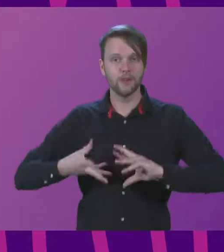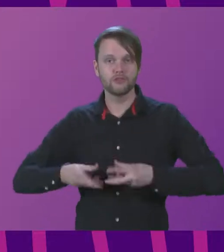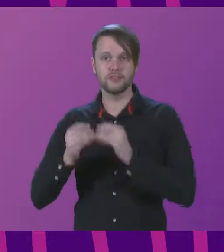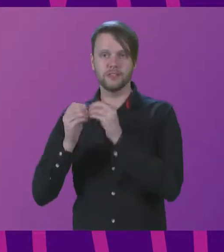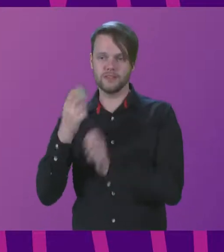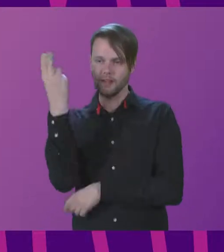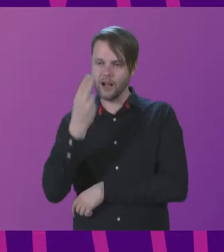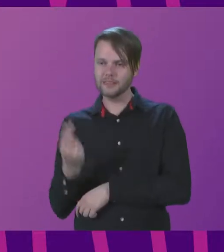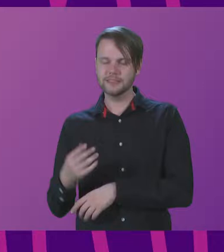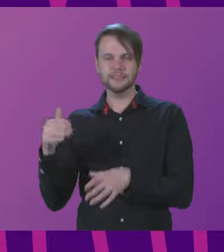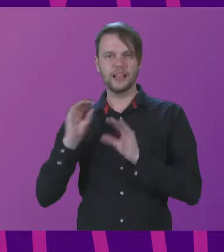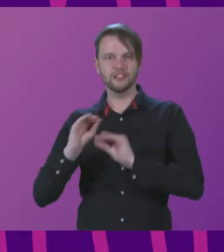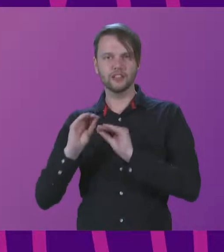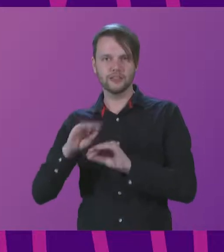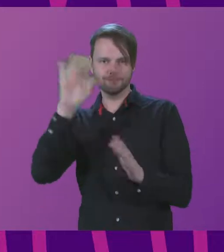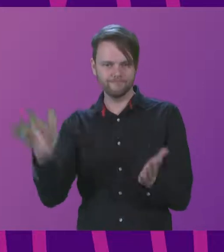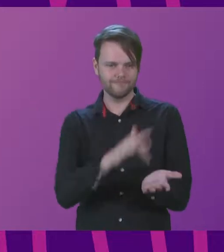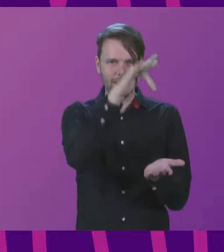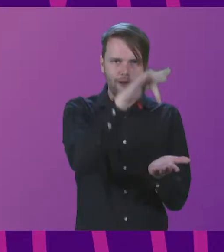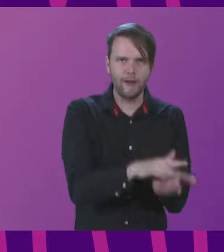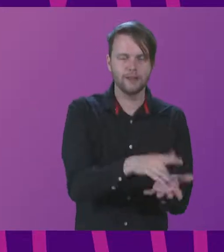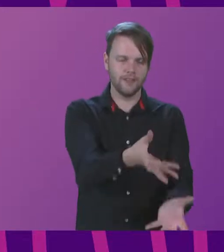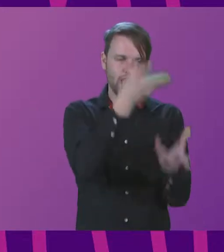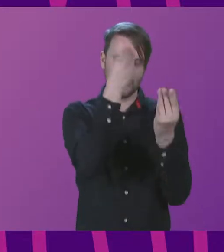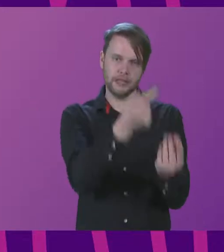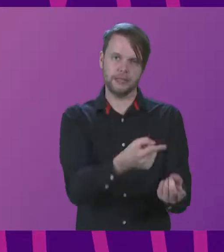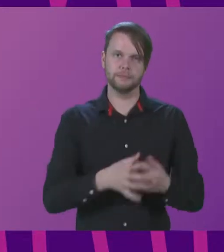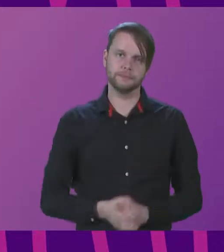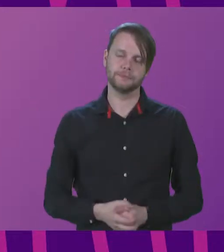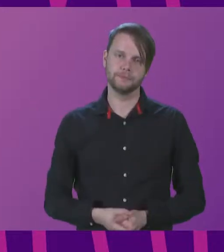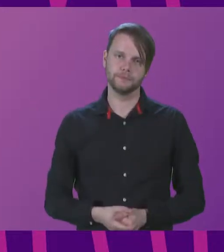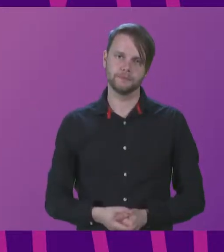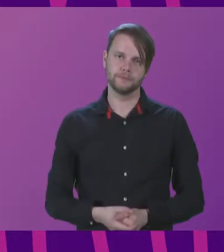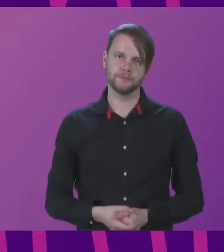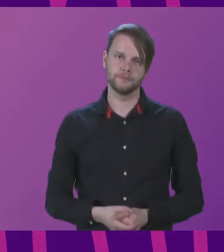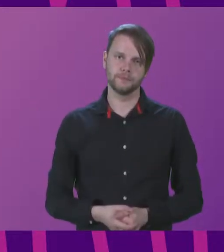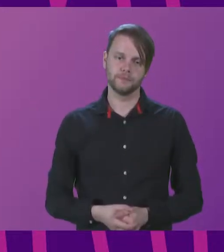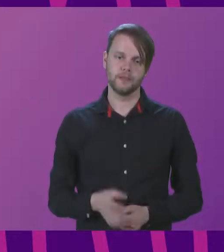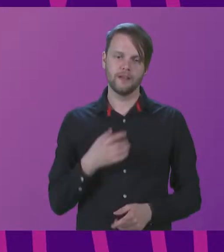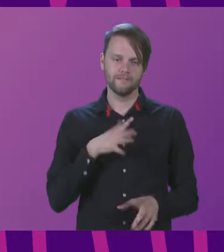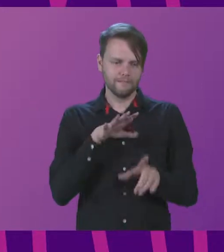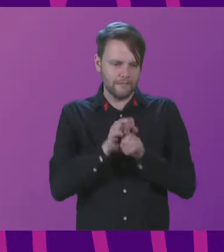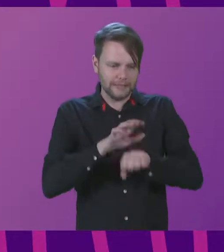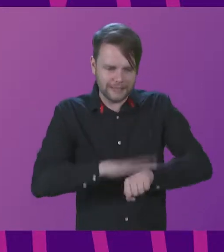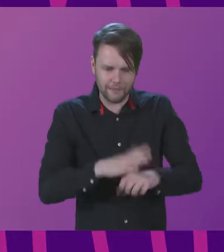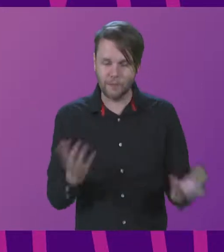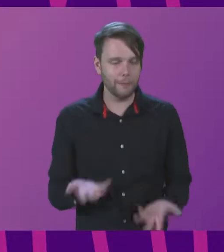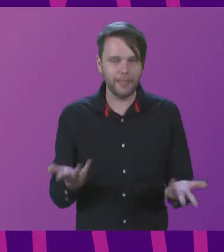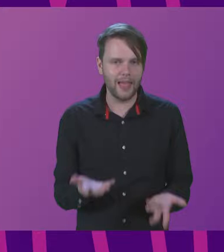and artistic education at the heart of learning. And find time to play.